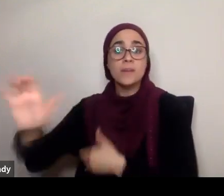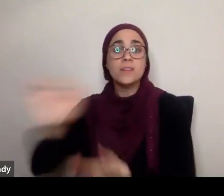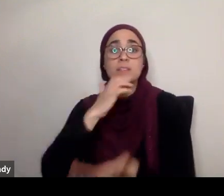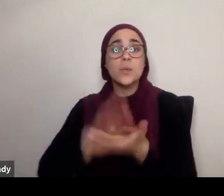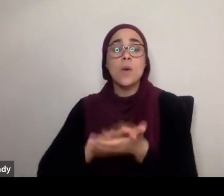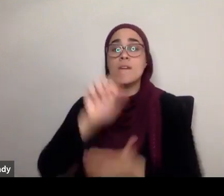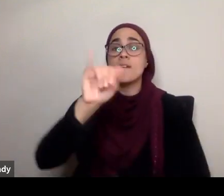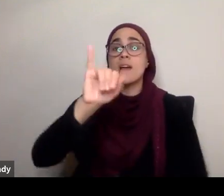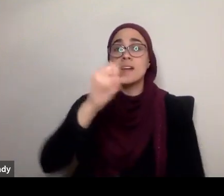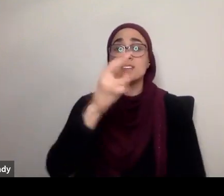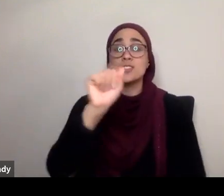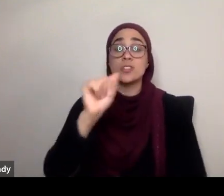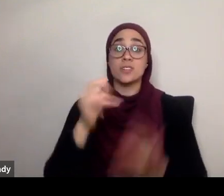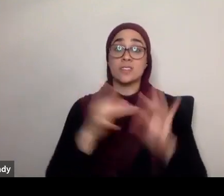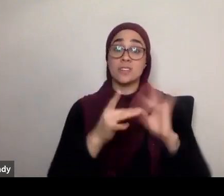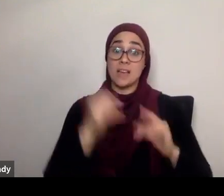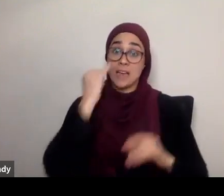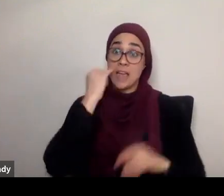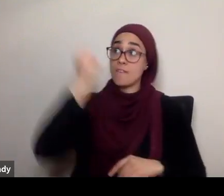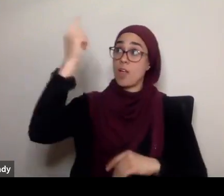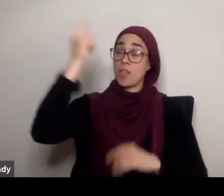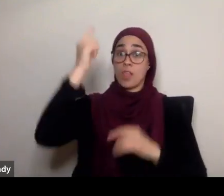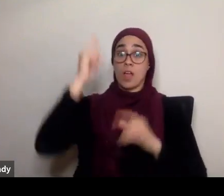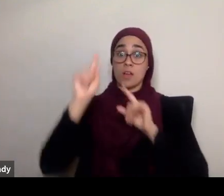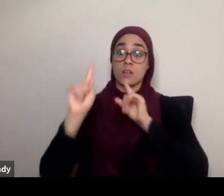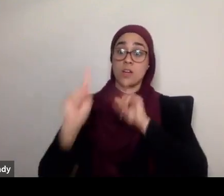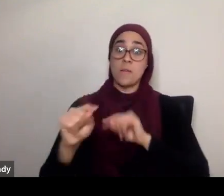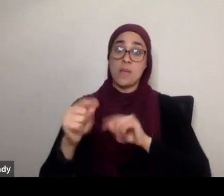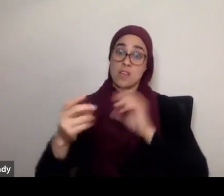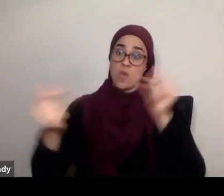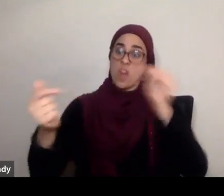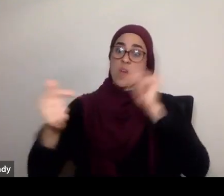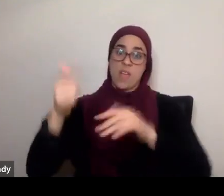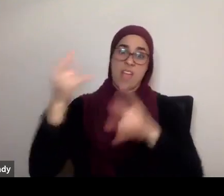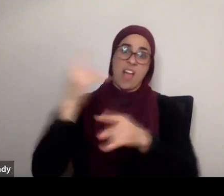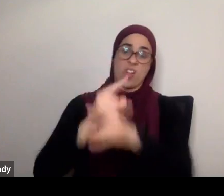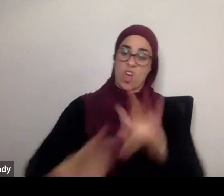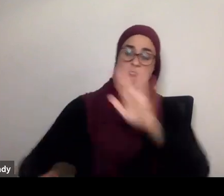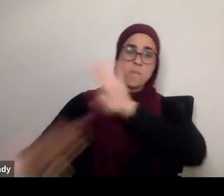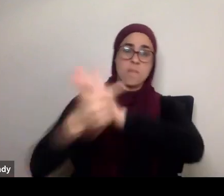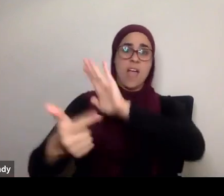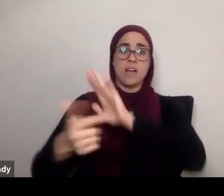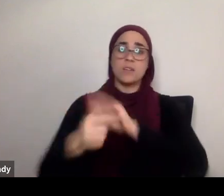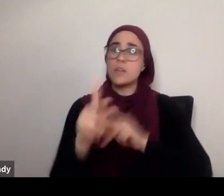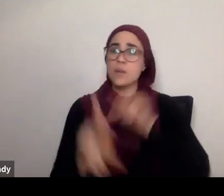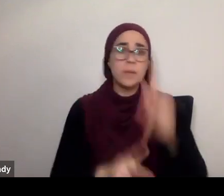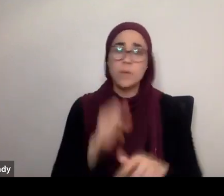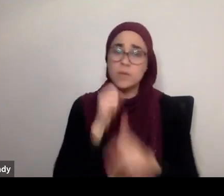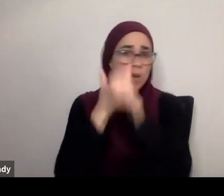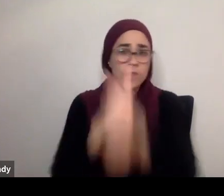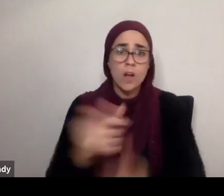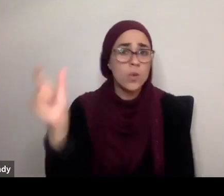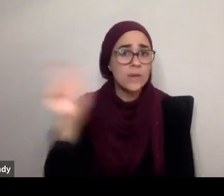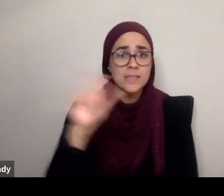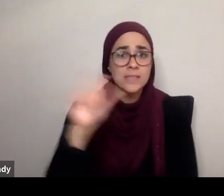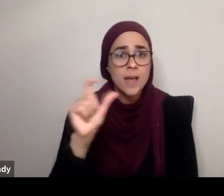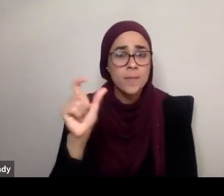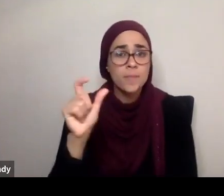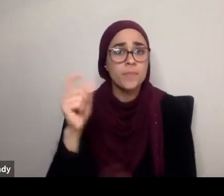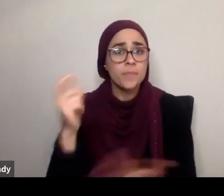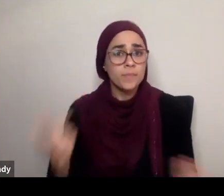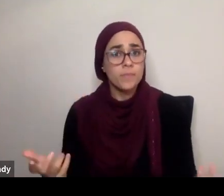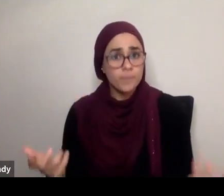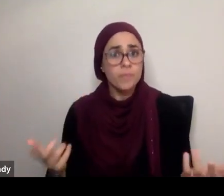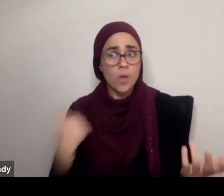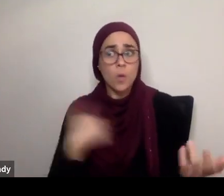resisted, people would have basically rebelled. And we've seen this, imagine in prohibition movements, which thought to basically ban alcohol in